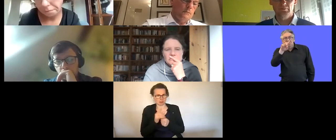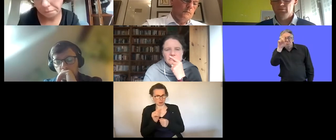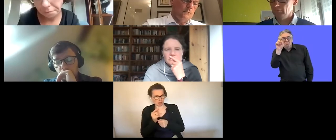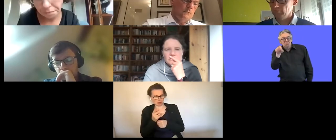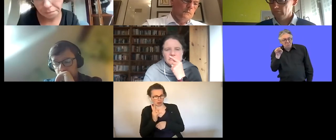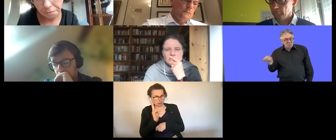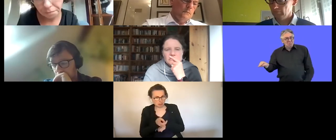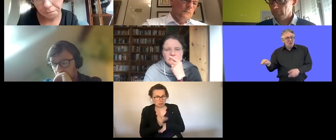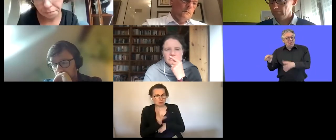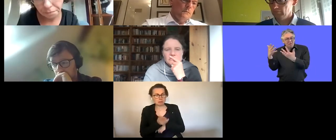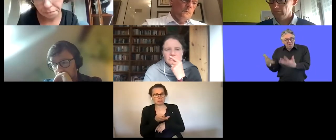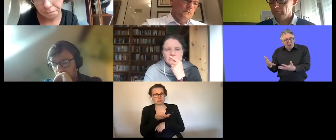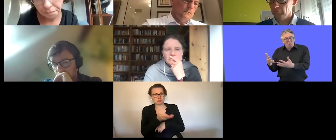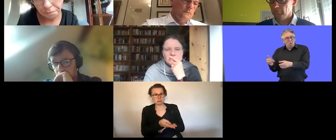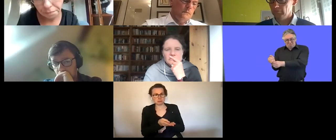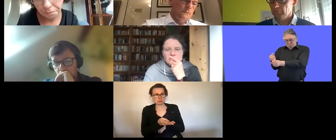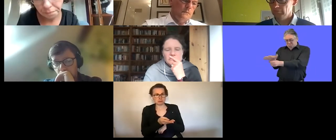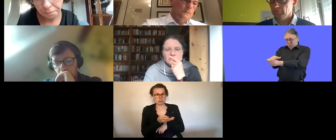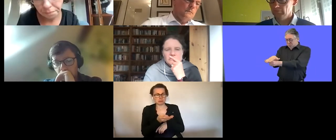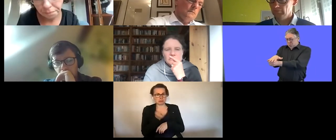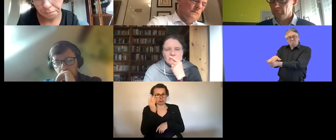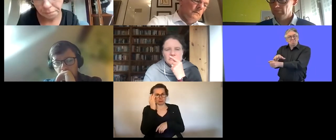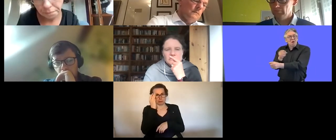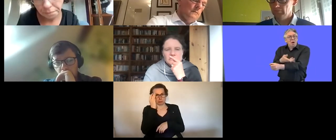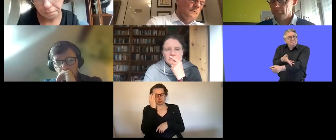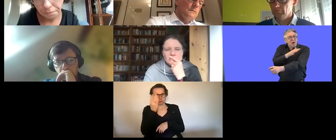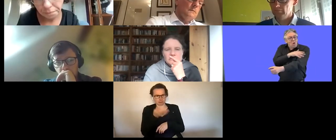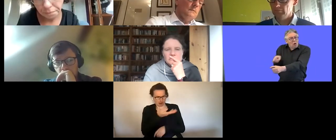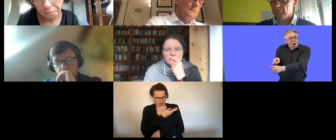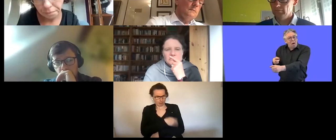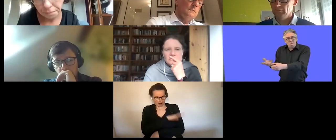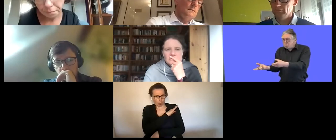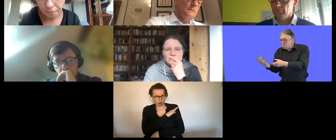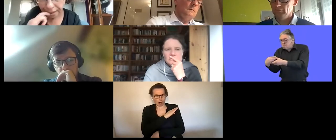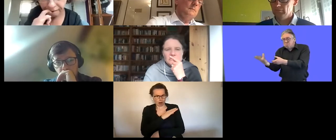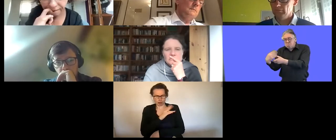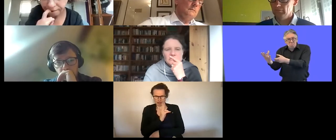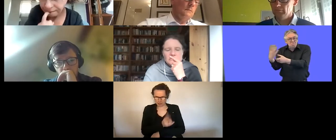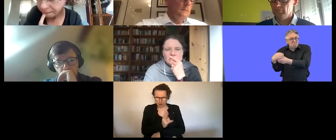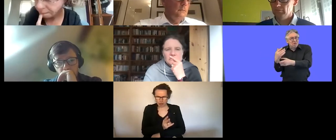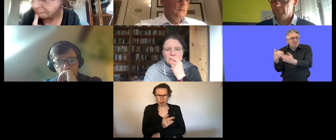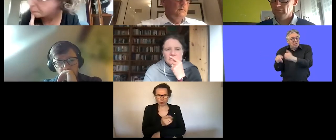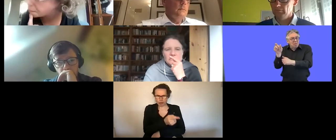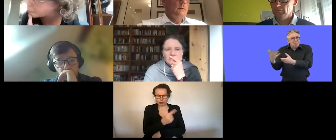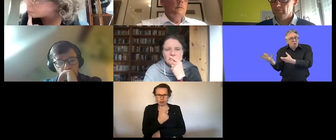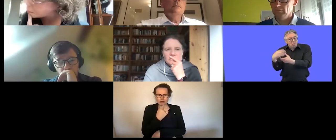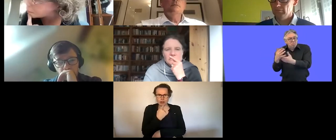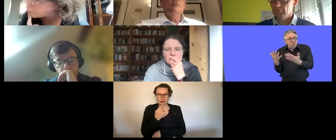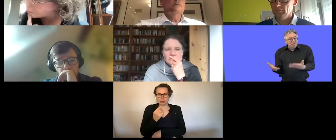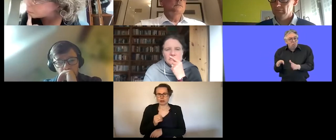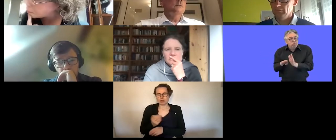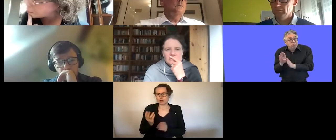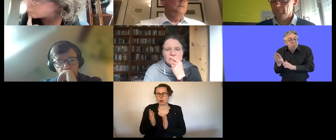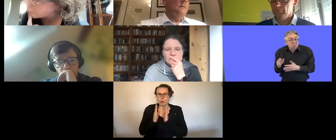on the island of mallorca in spain and or whether